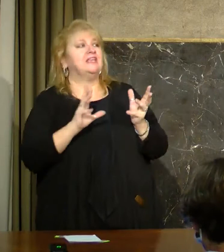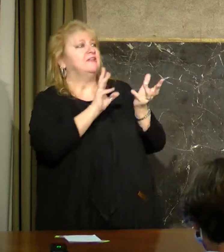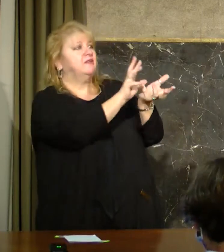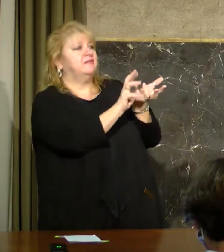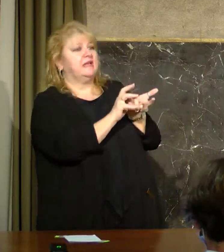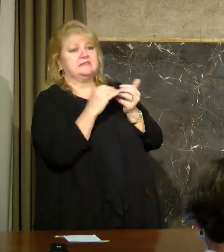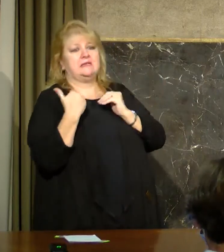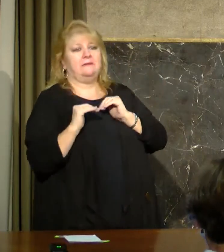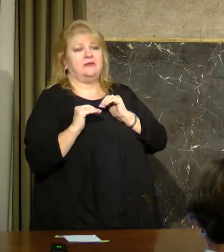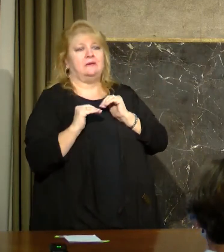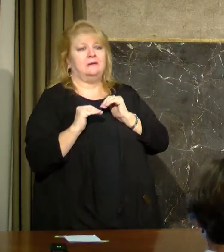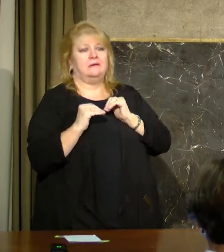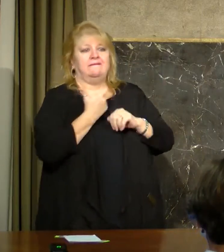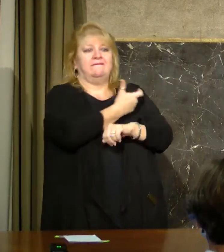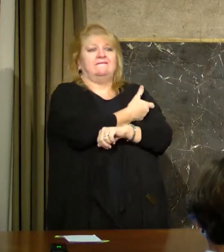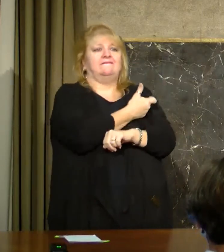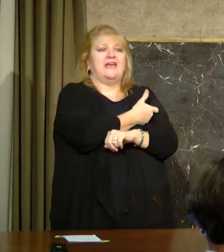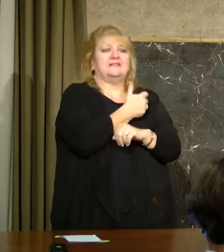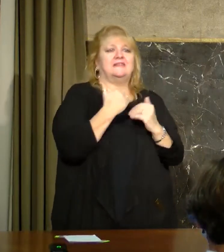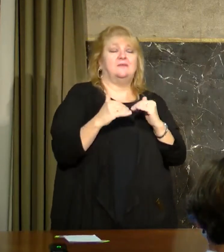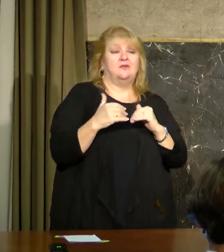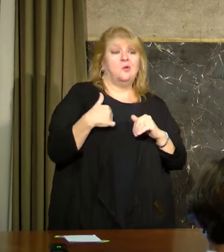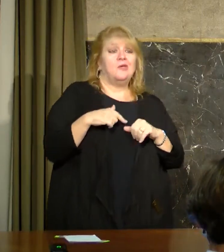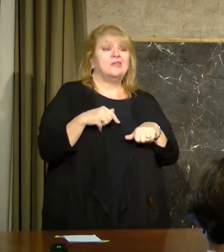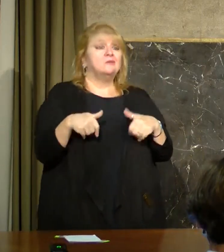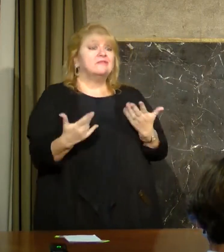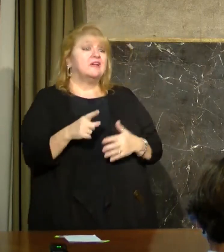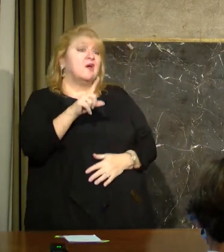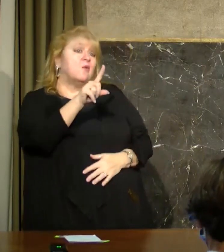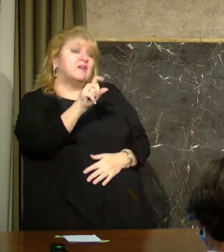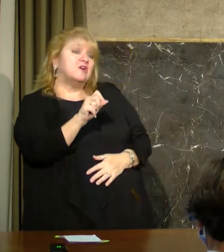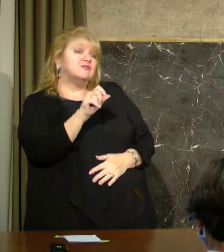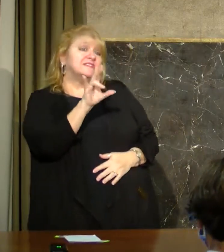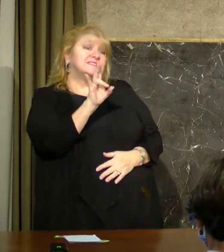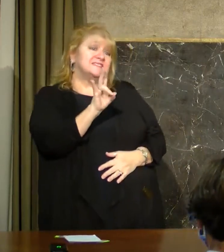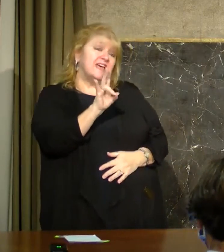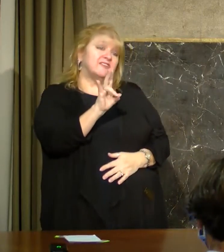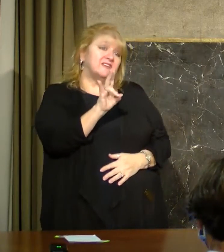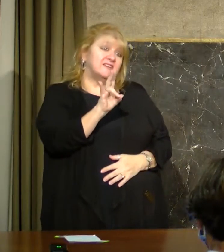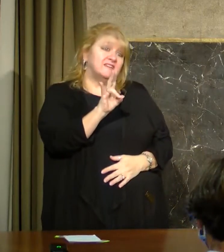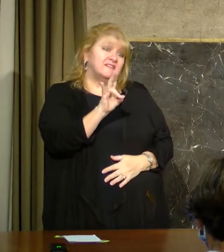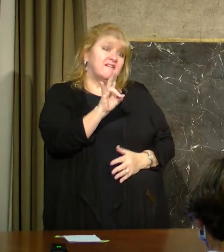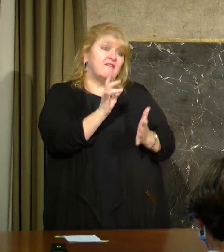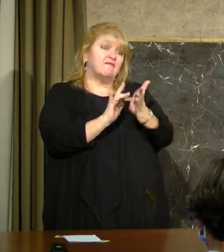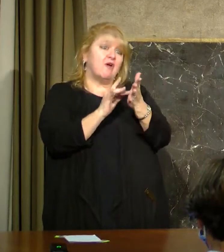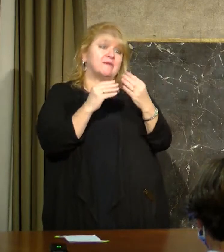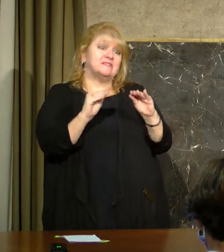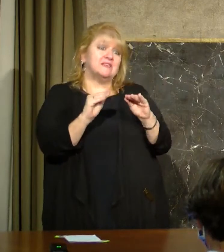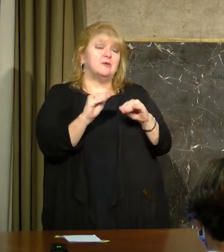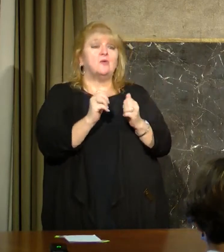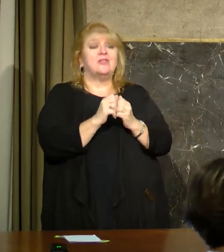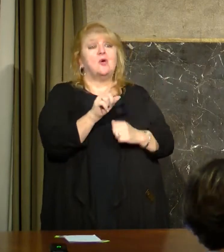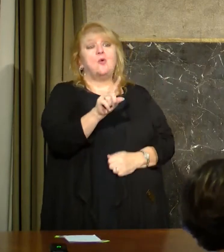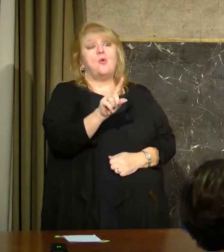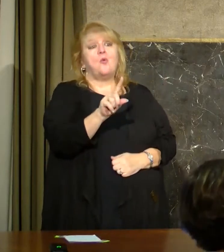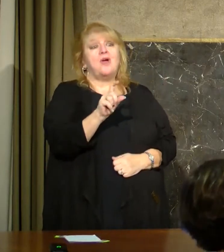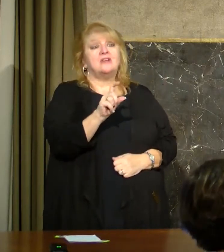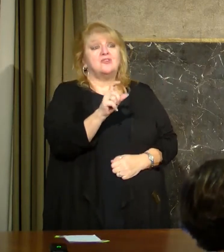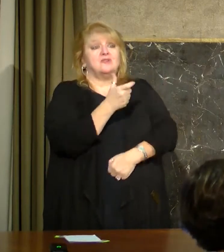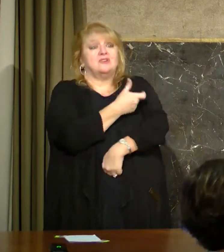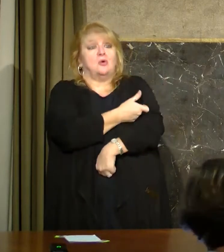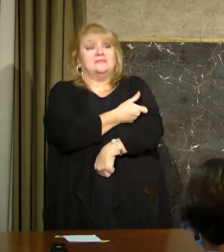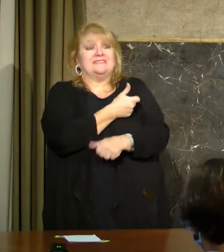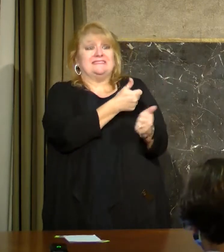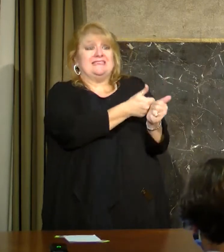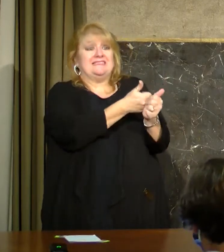and, you for example, we were able to supply 107 pharmacies with 100 doses apiece and those pharmacies got booked up, you almost overnight.